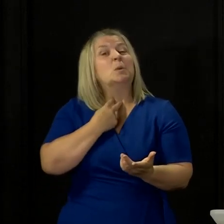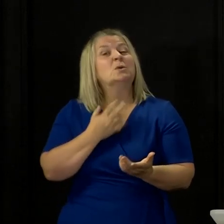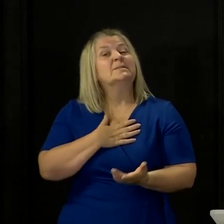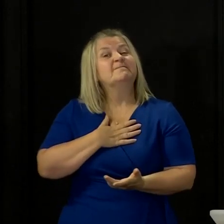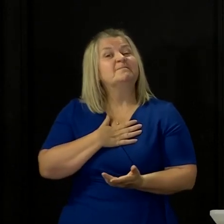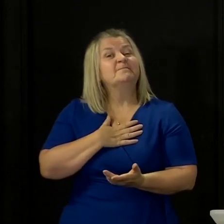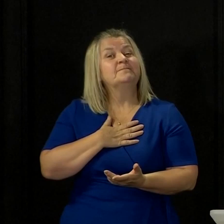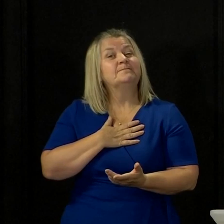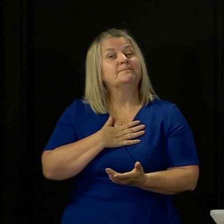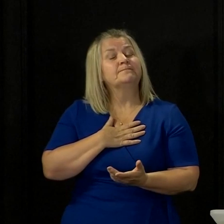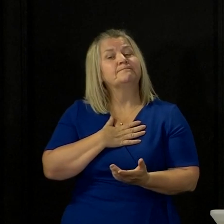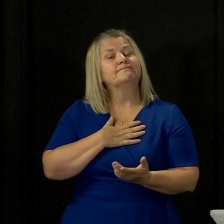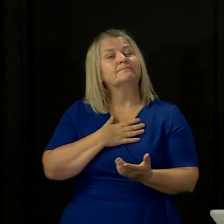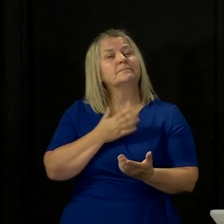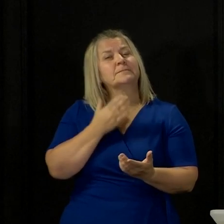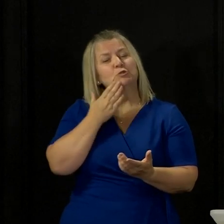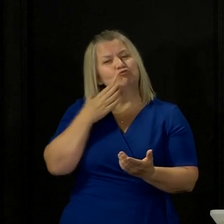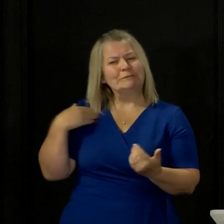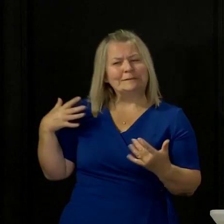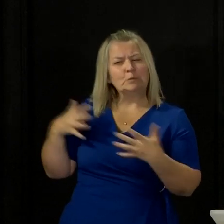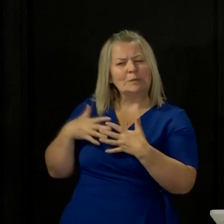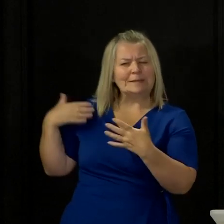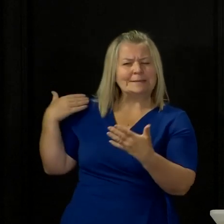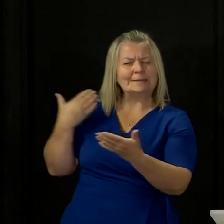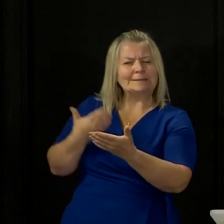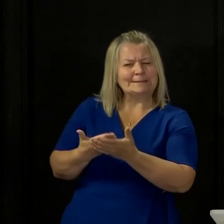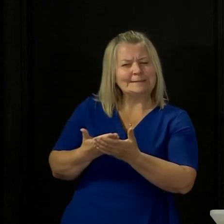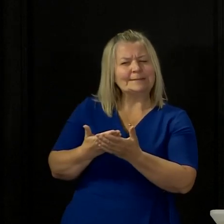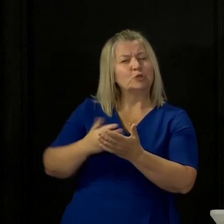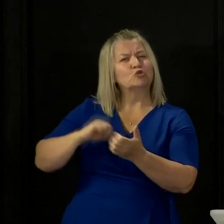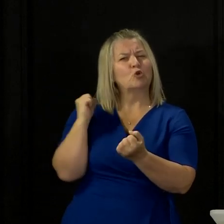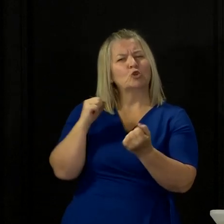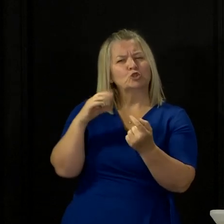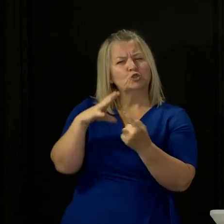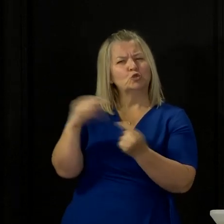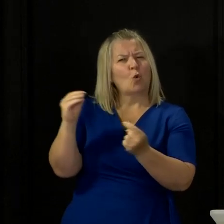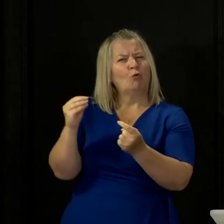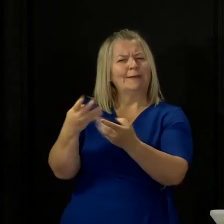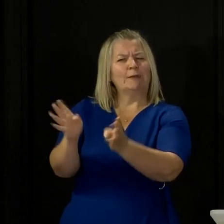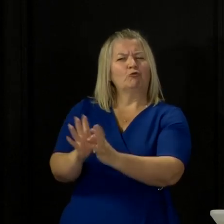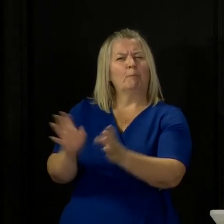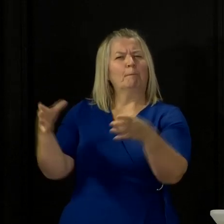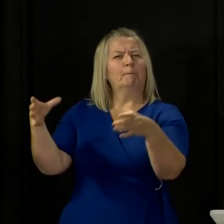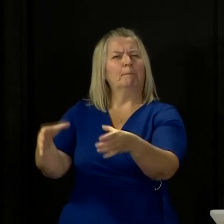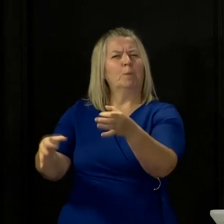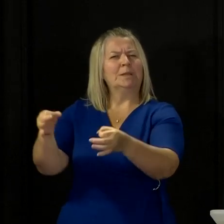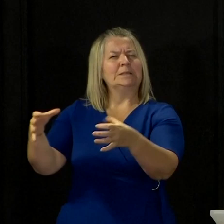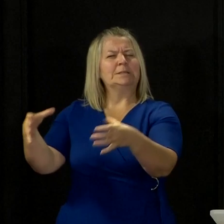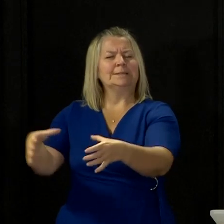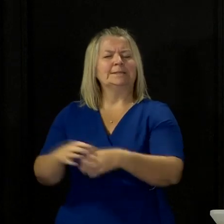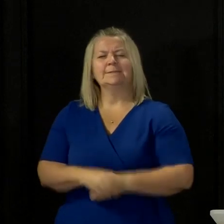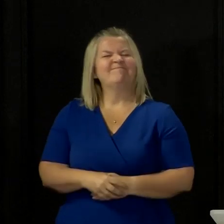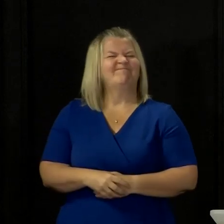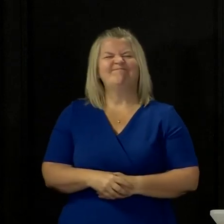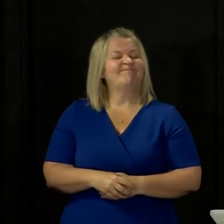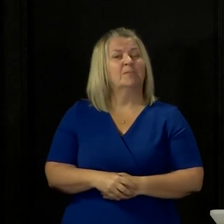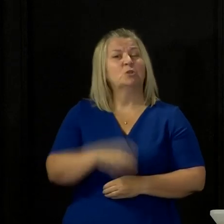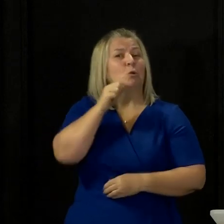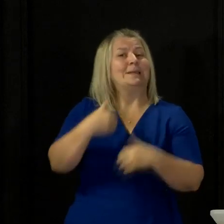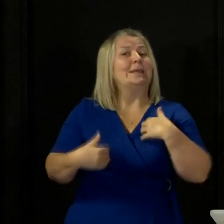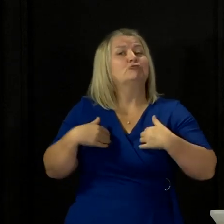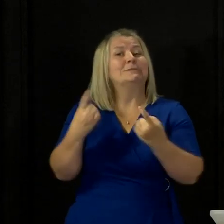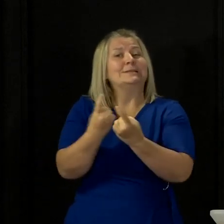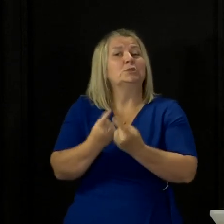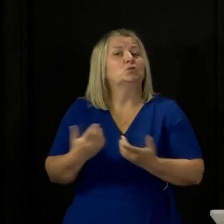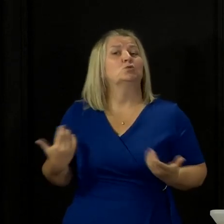the Scottish Tories have seemed to me to be not very interested at all in the real issues that we are grappling with